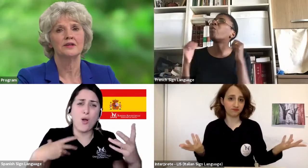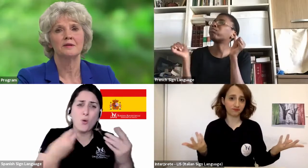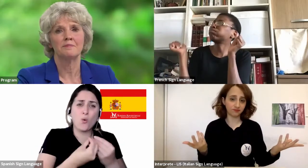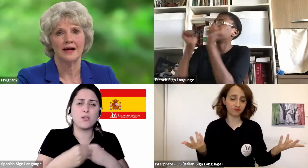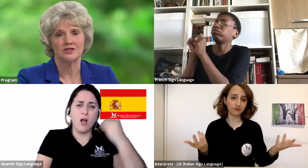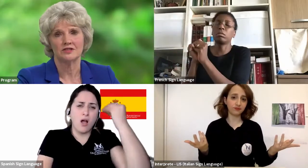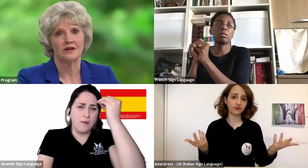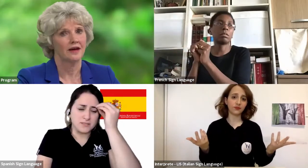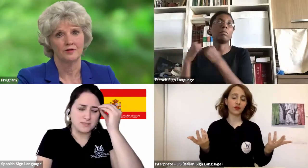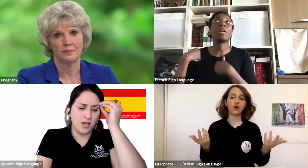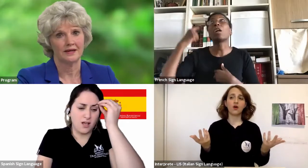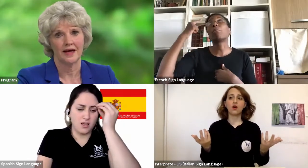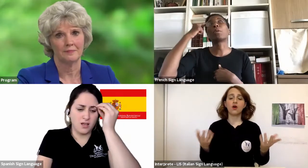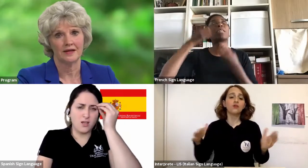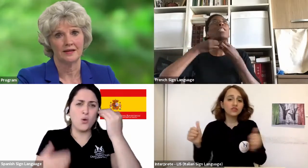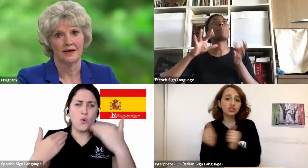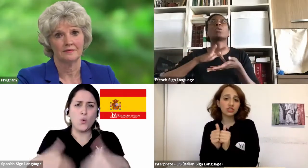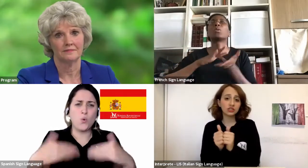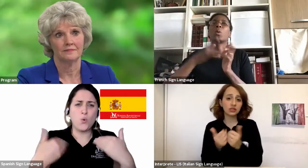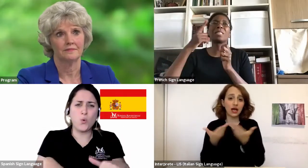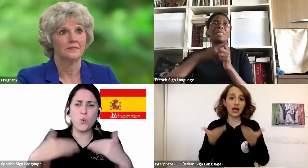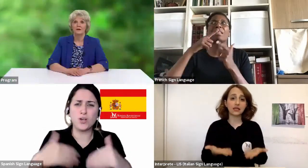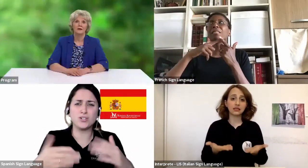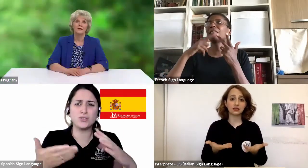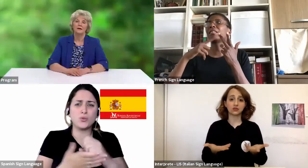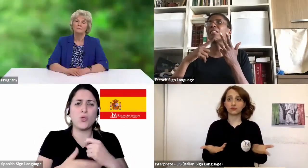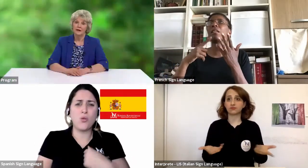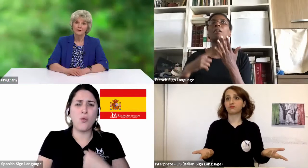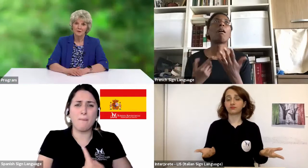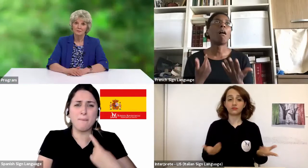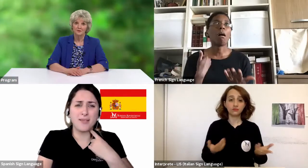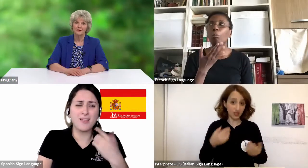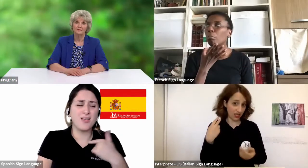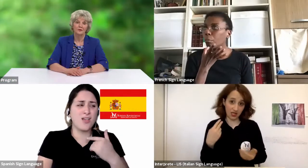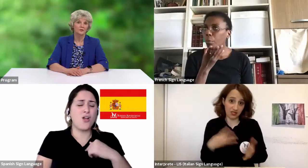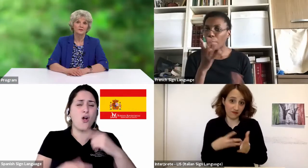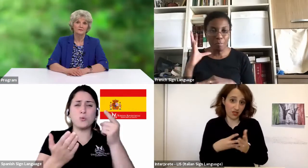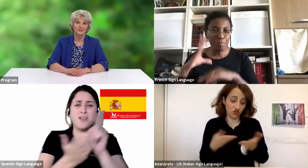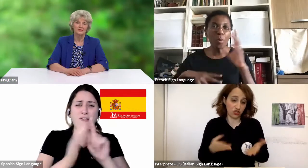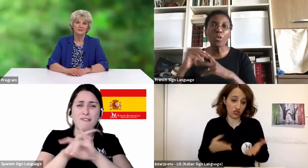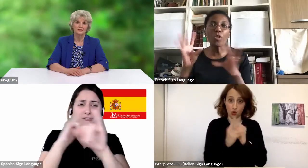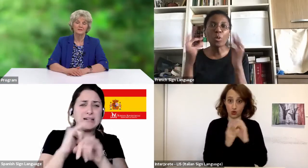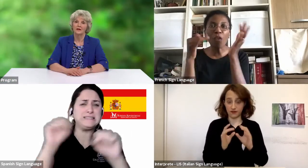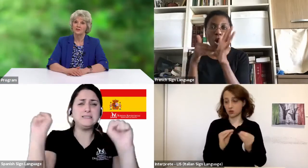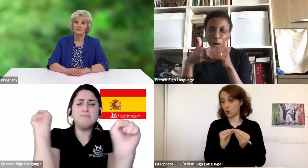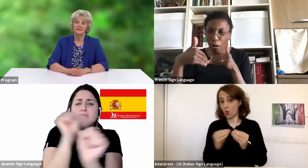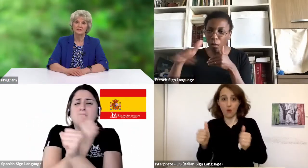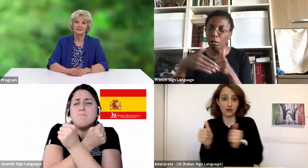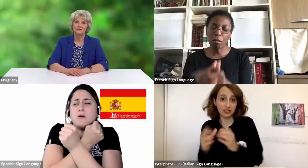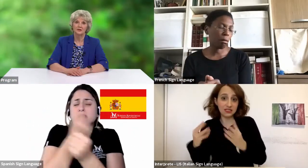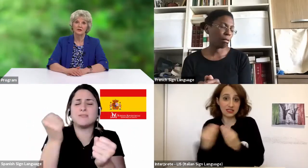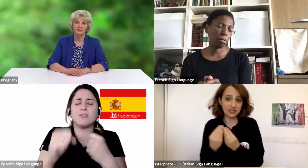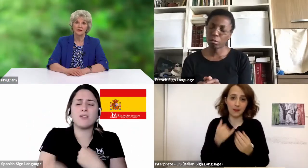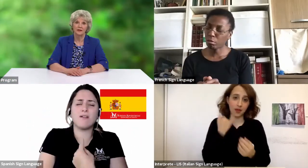I couldn't imagine ever being happy again. But I remembered the words of Jesus in John